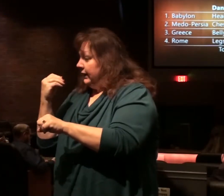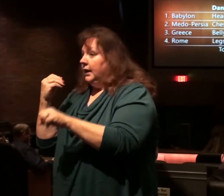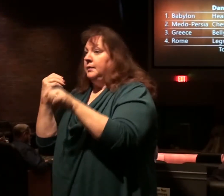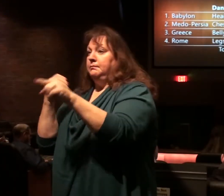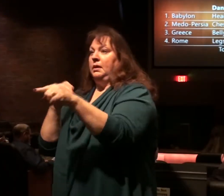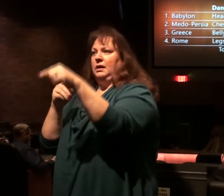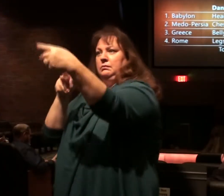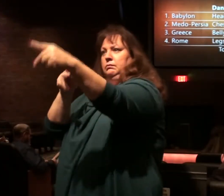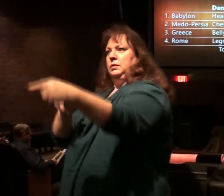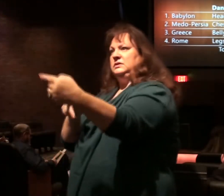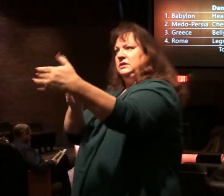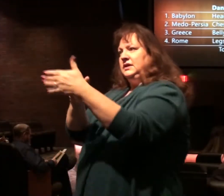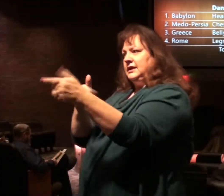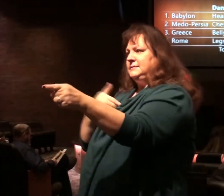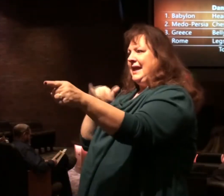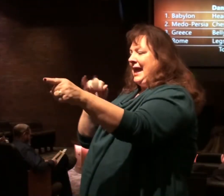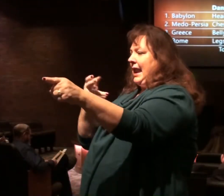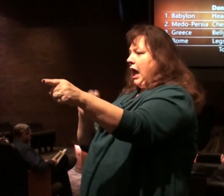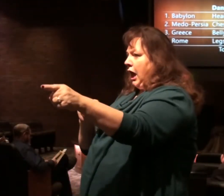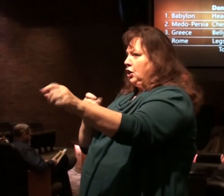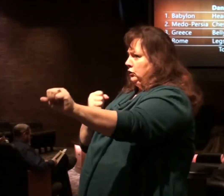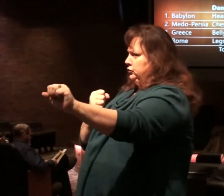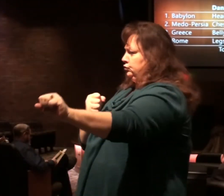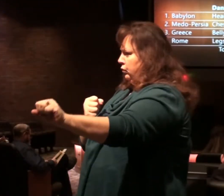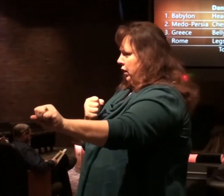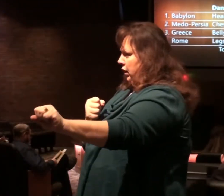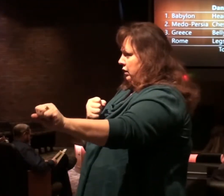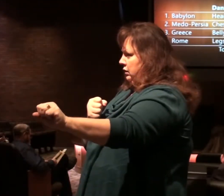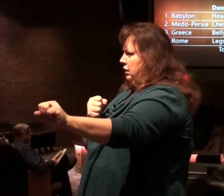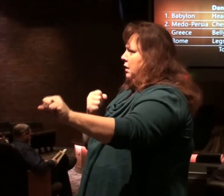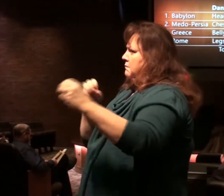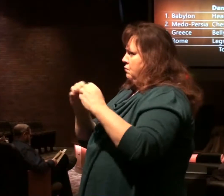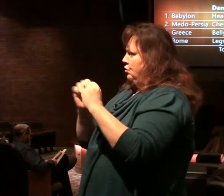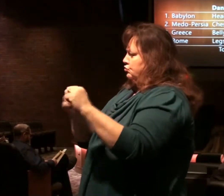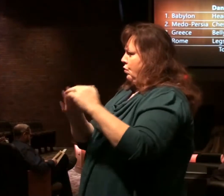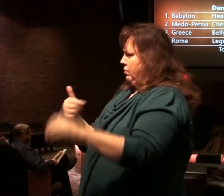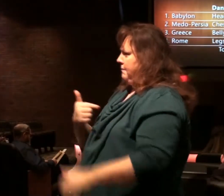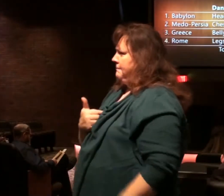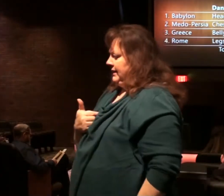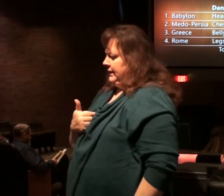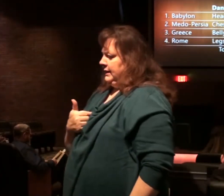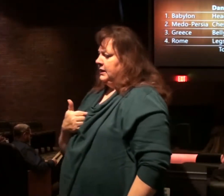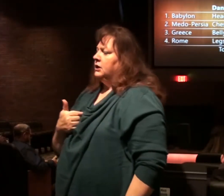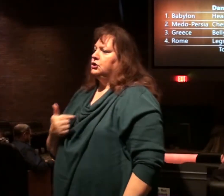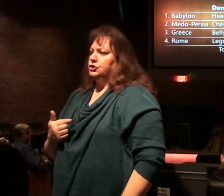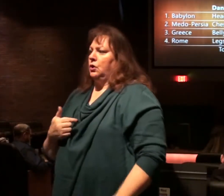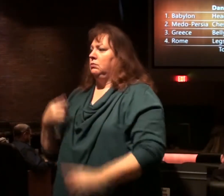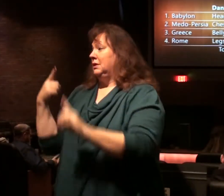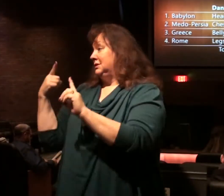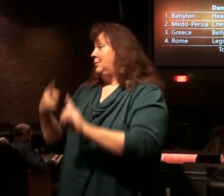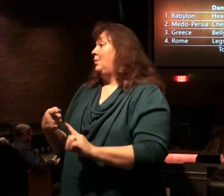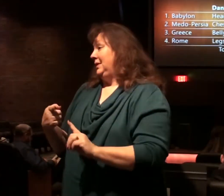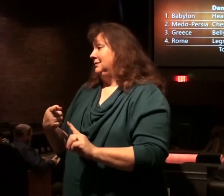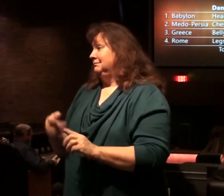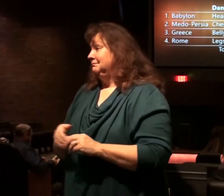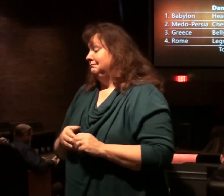There's a purity in gold and a value, but it doesn't have the strength of iron. So this is where we're going.